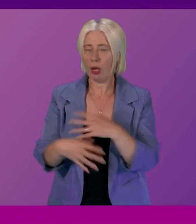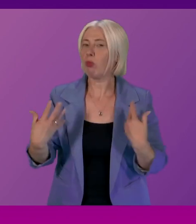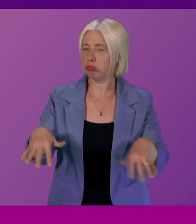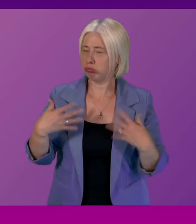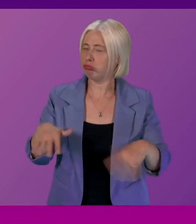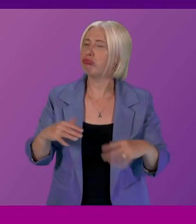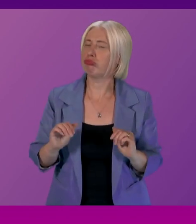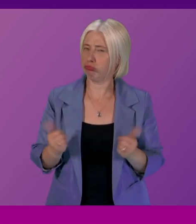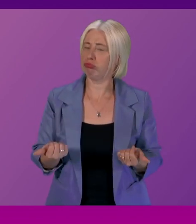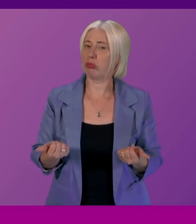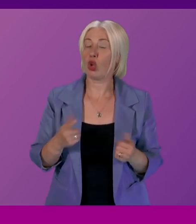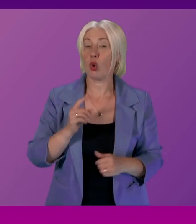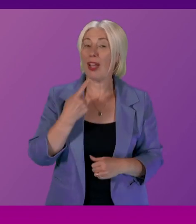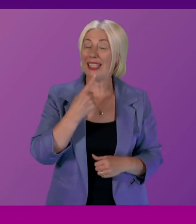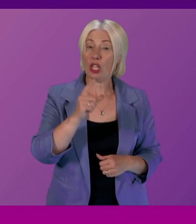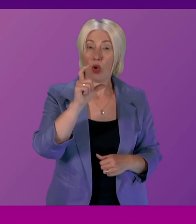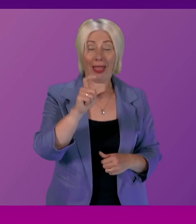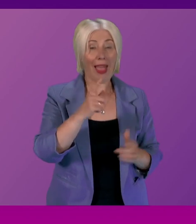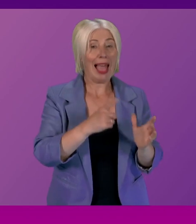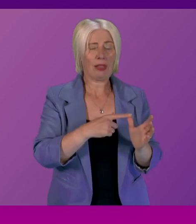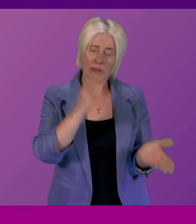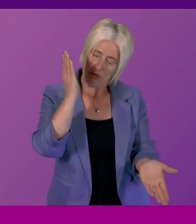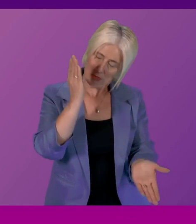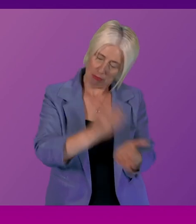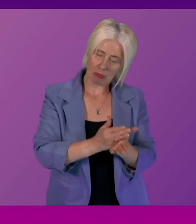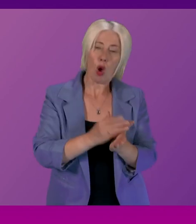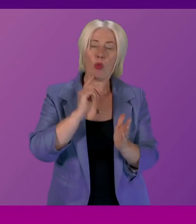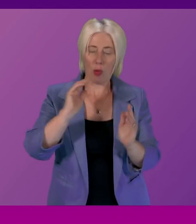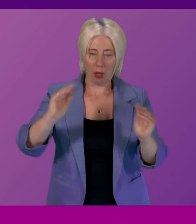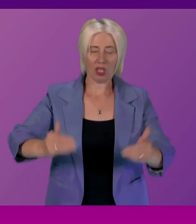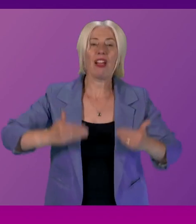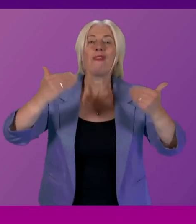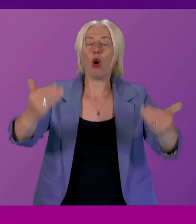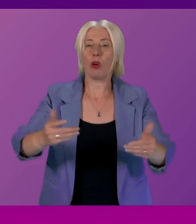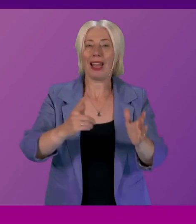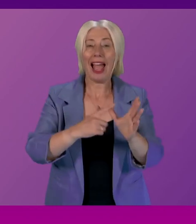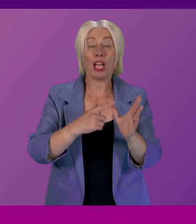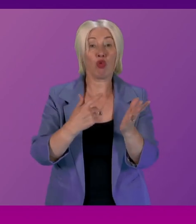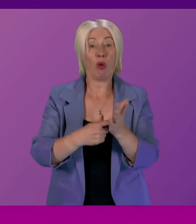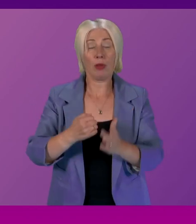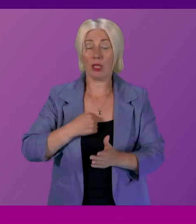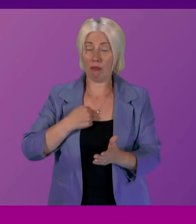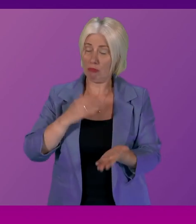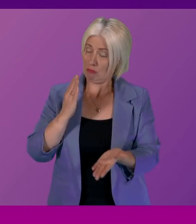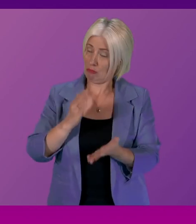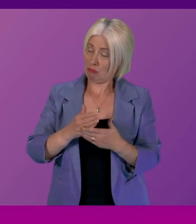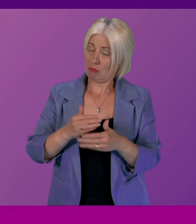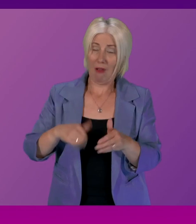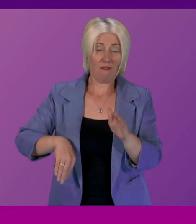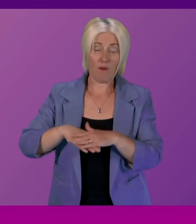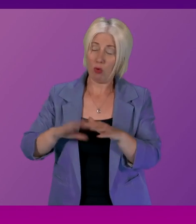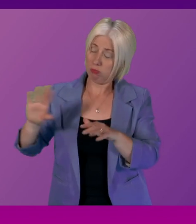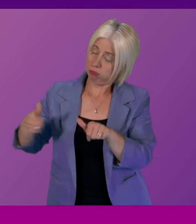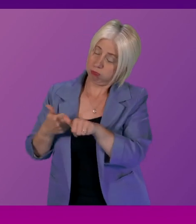so I can give Claire Adamson absolute assurance that this has been taken forward by Angus Robertson he has my full support